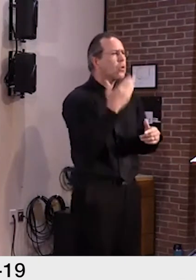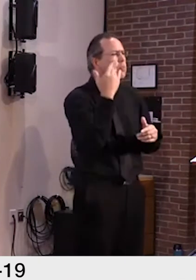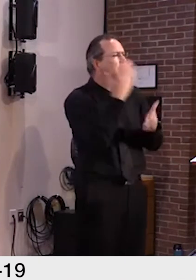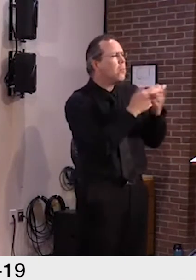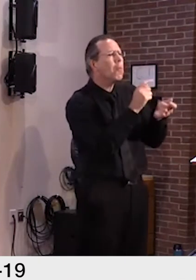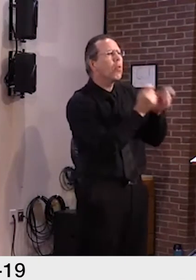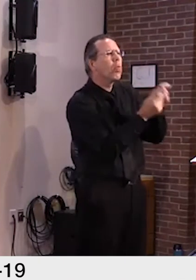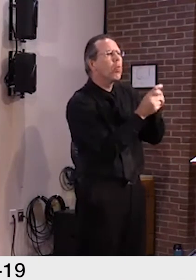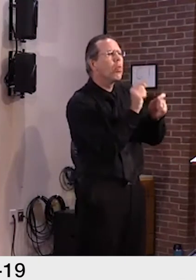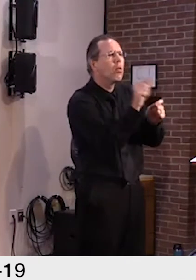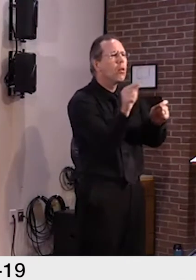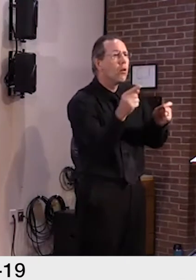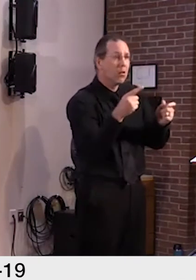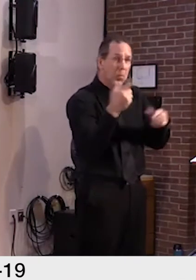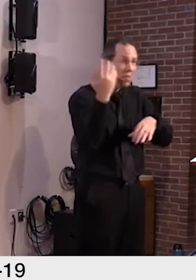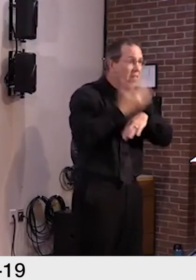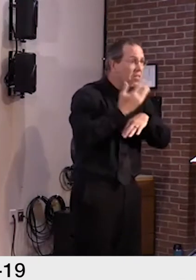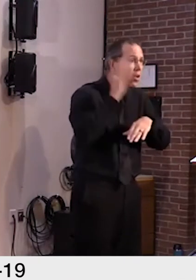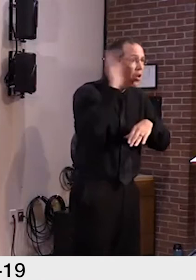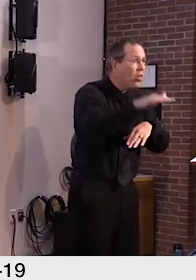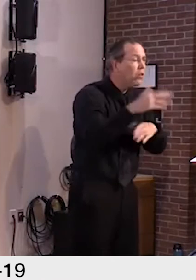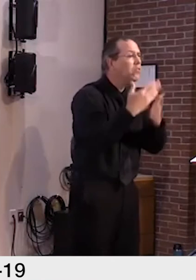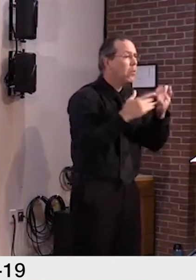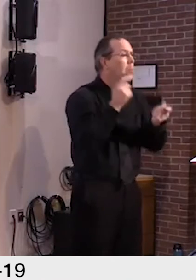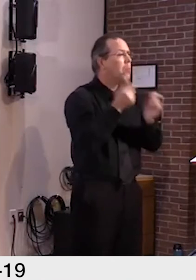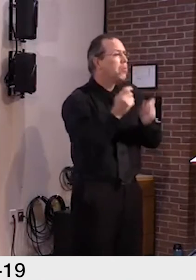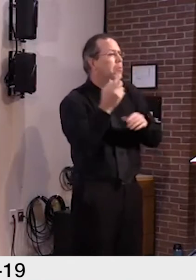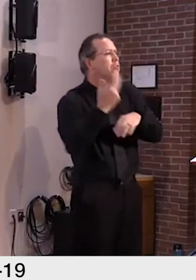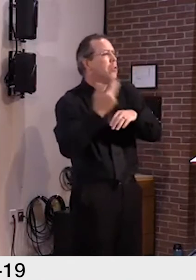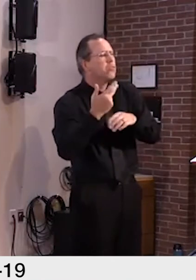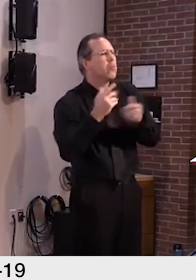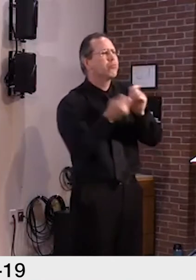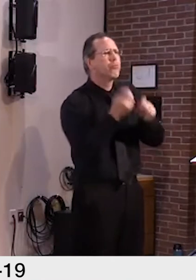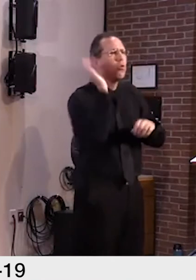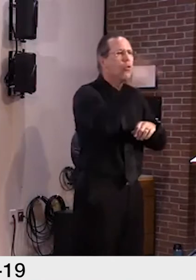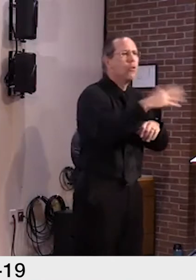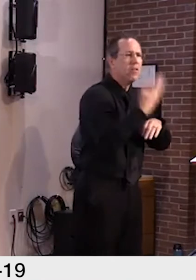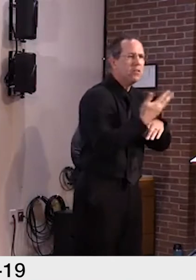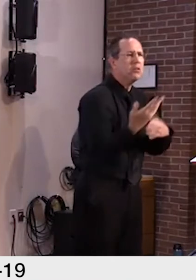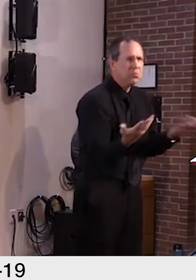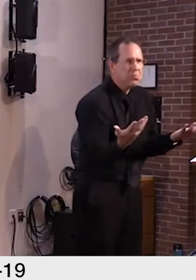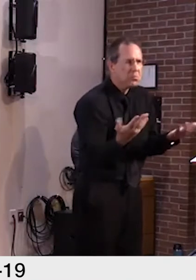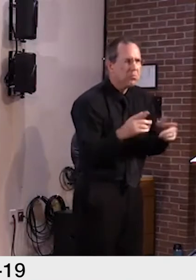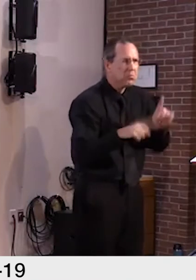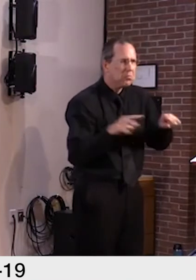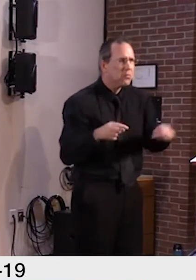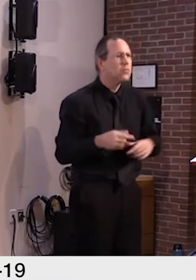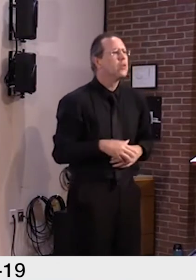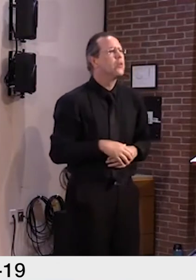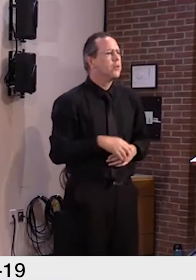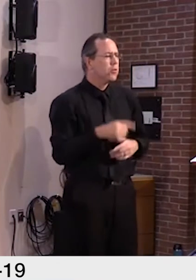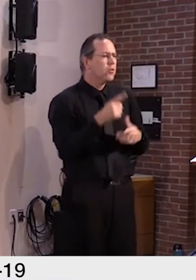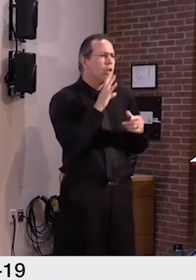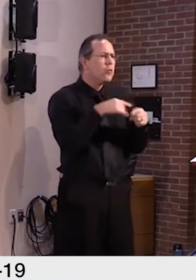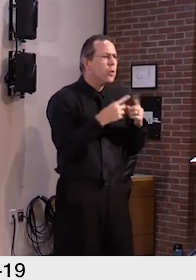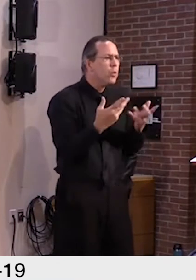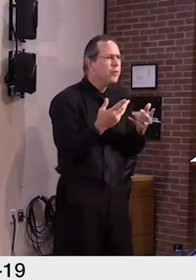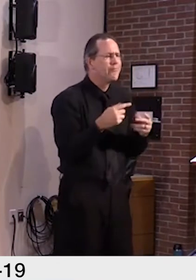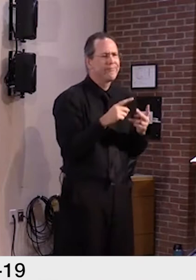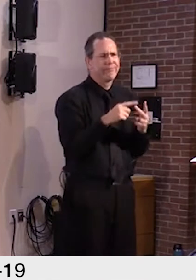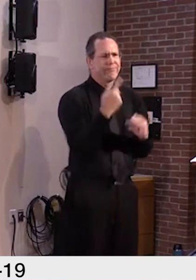Another area I want to provide help they don't has to do with our debriefing process around Croftonbrook school cases that happened a few weeks ago.